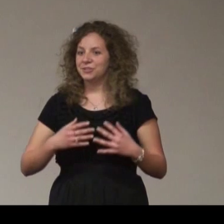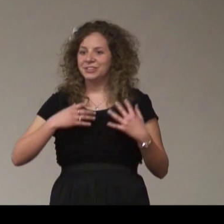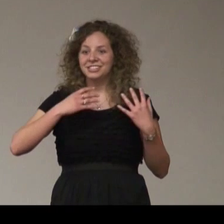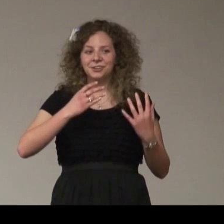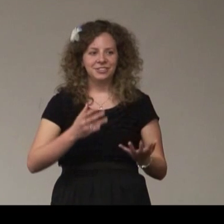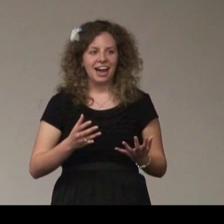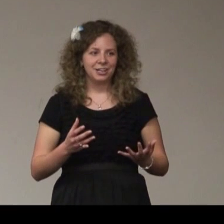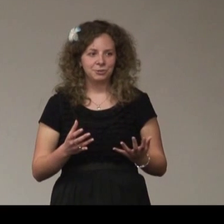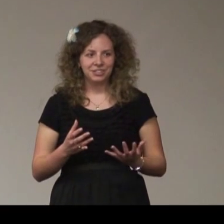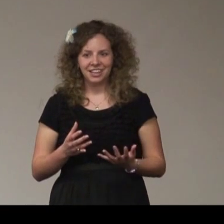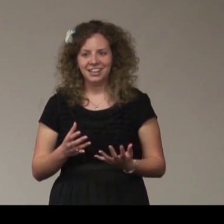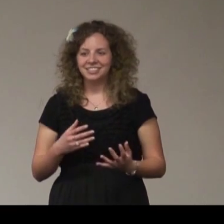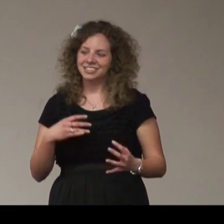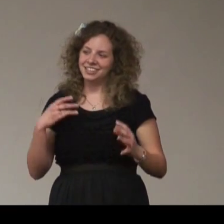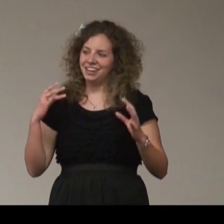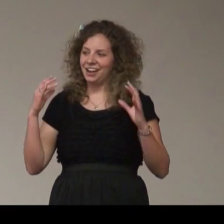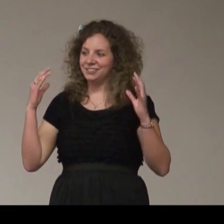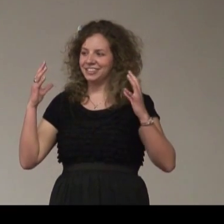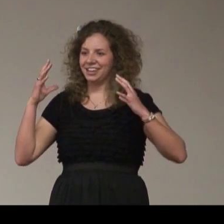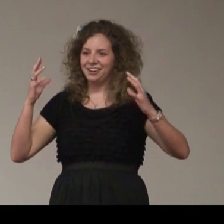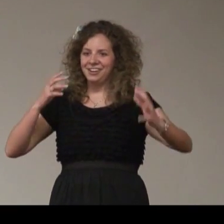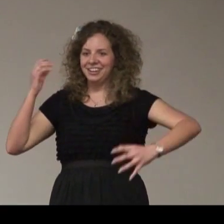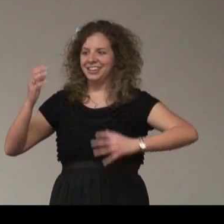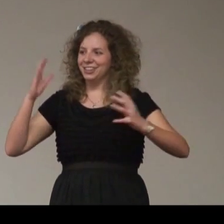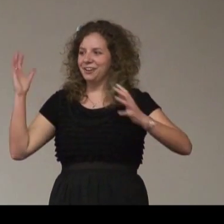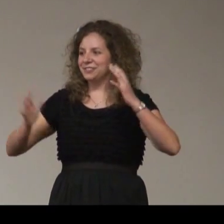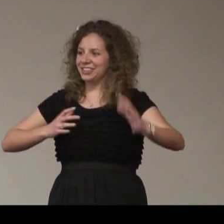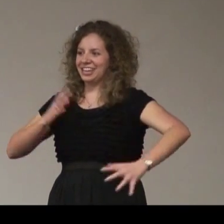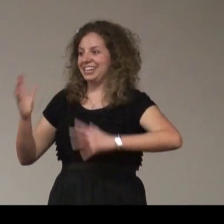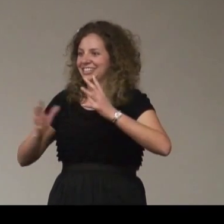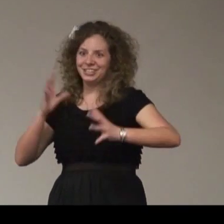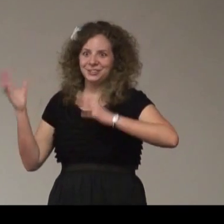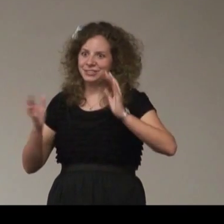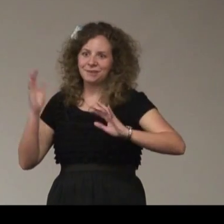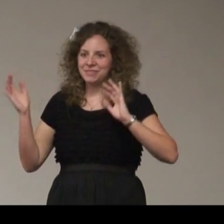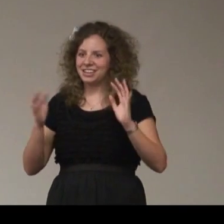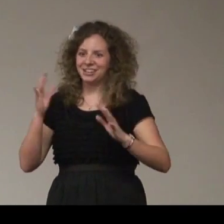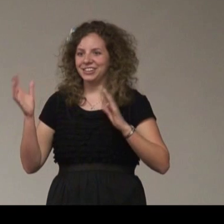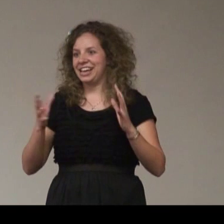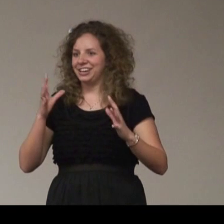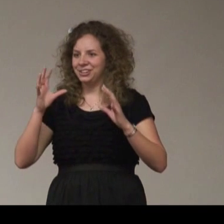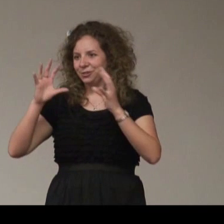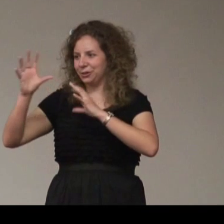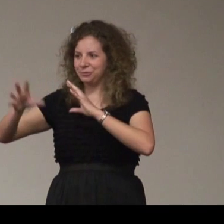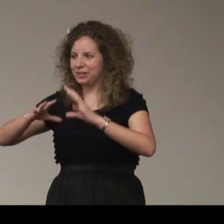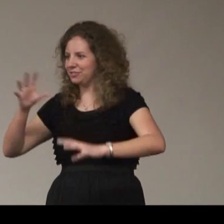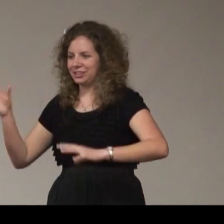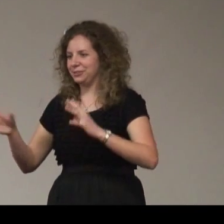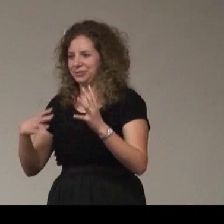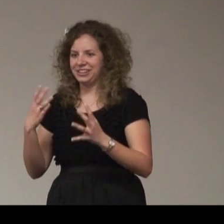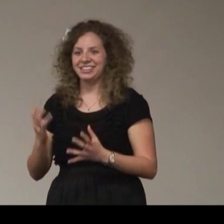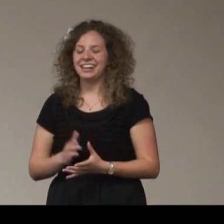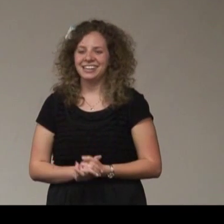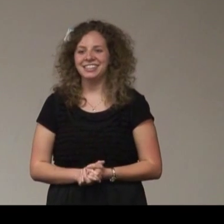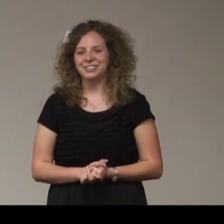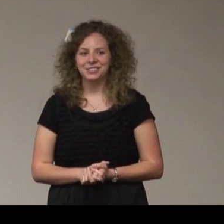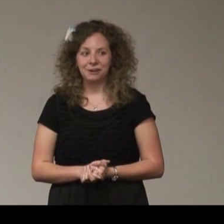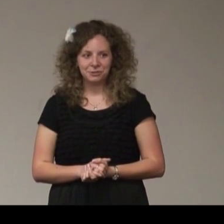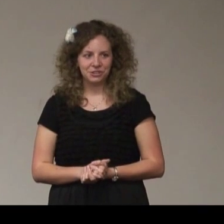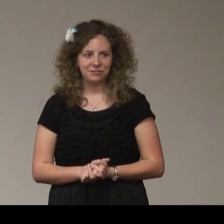even though I didn't know the actual signs, then I was, like, in love with, like, getting to do something or, like, learn whatever they were doing and that kind of thing. So that was really